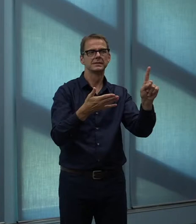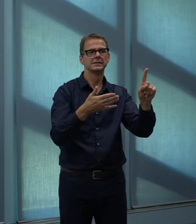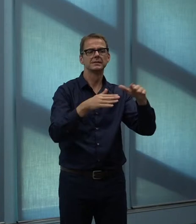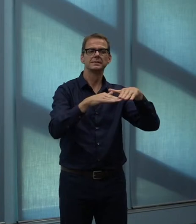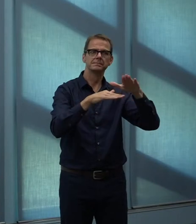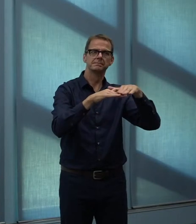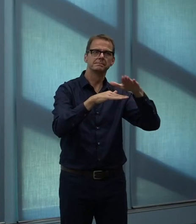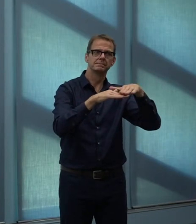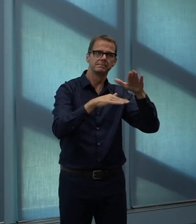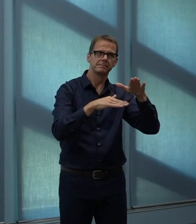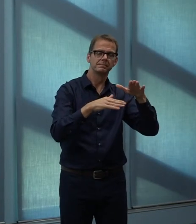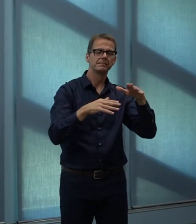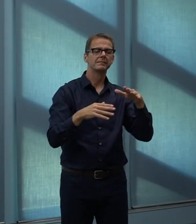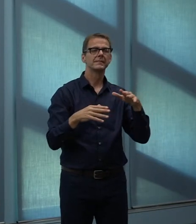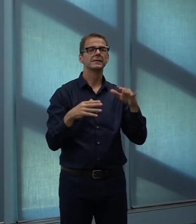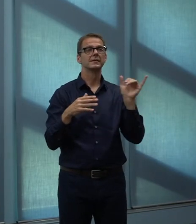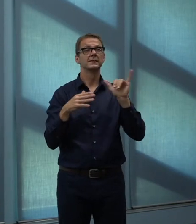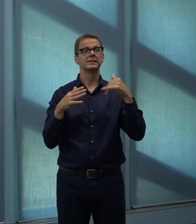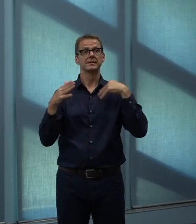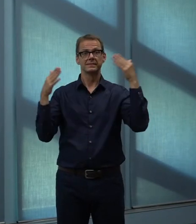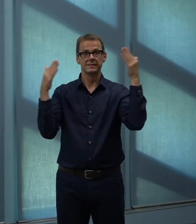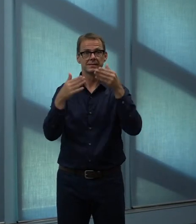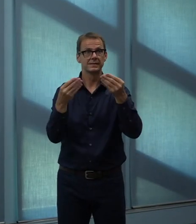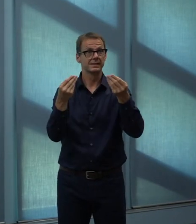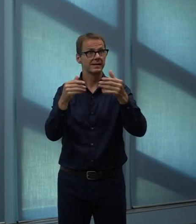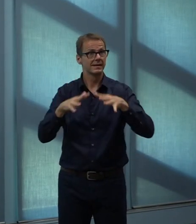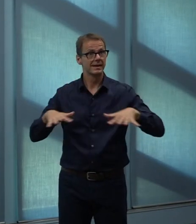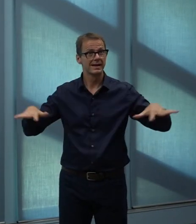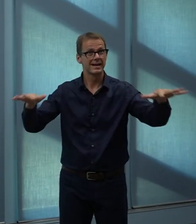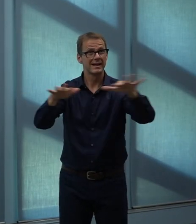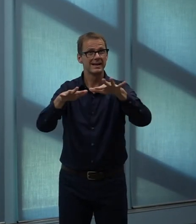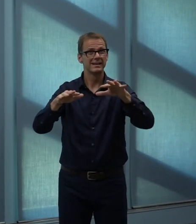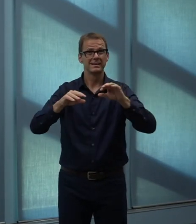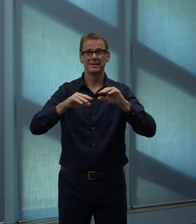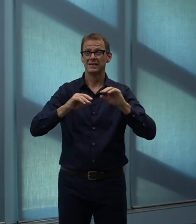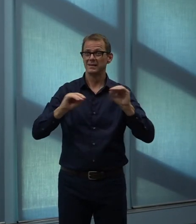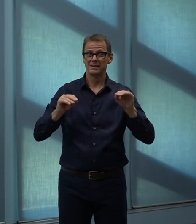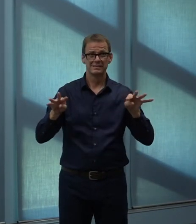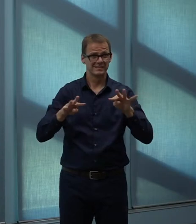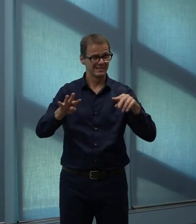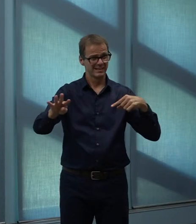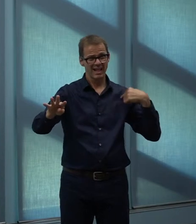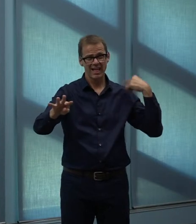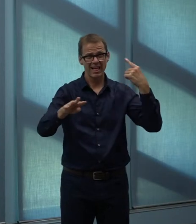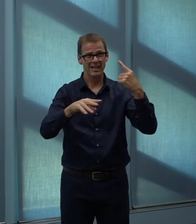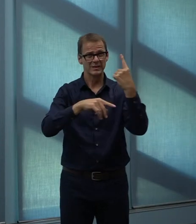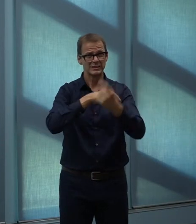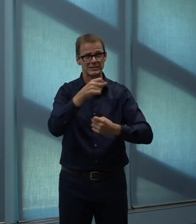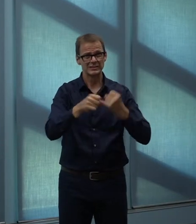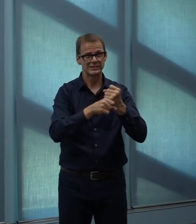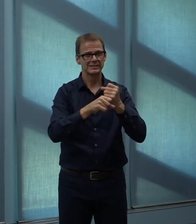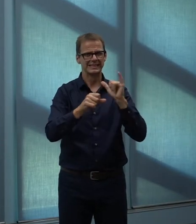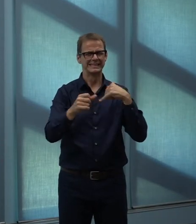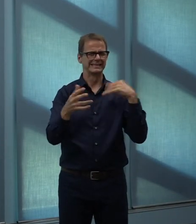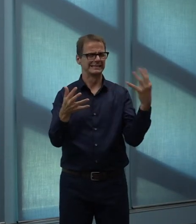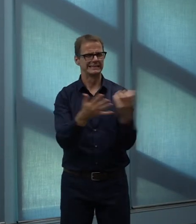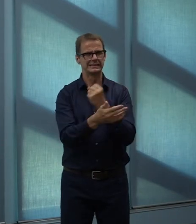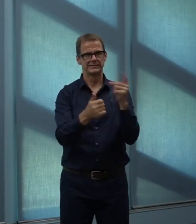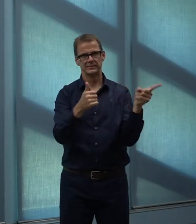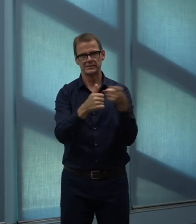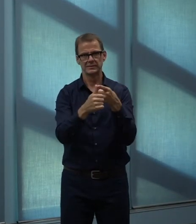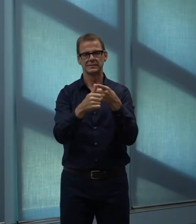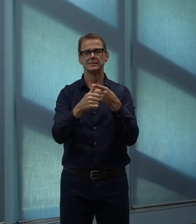date, and those will be the ones that you'll likely see the first and biggest impacts on. Tasha, did you have a follow-up question?